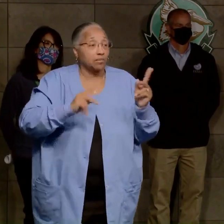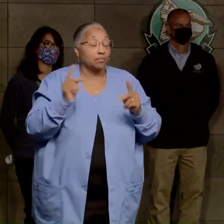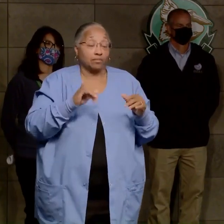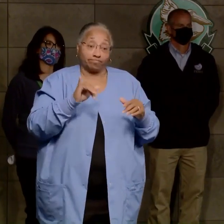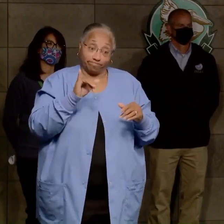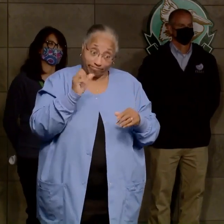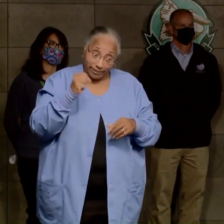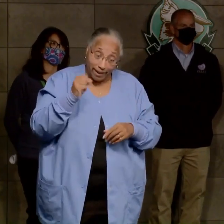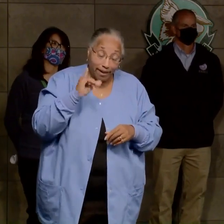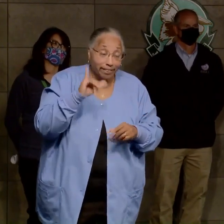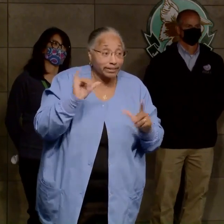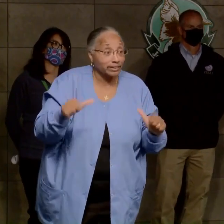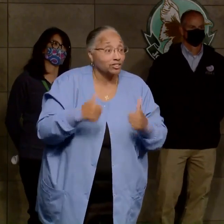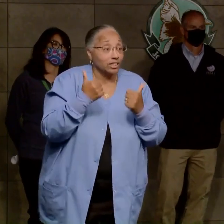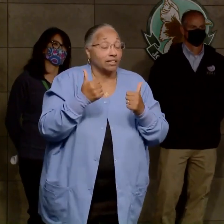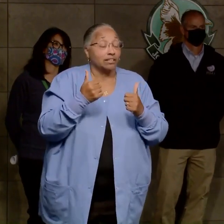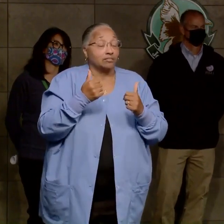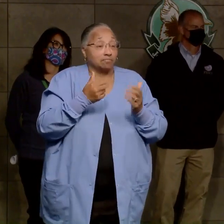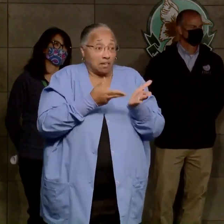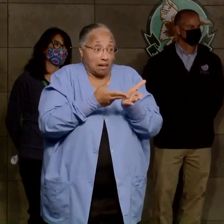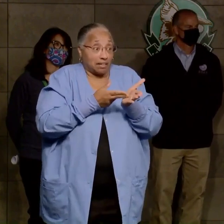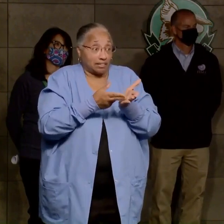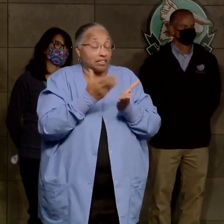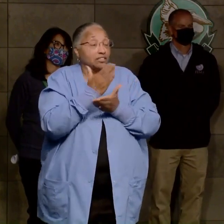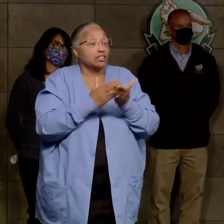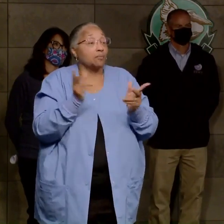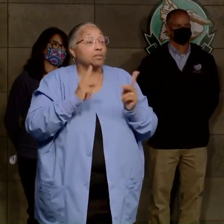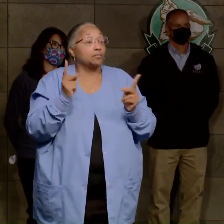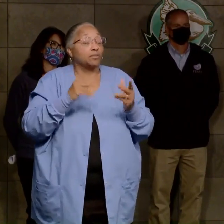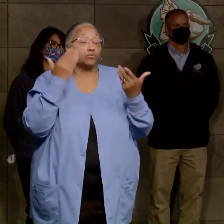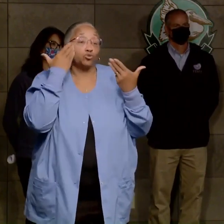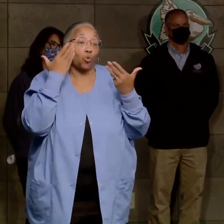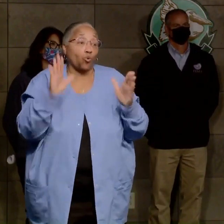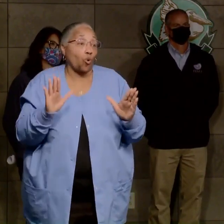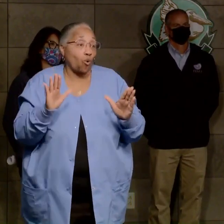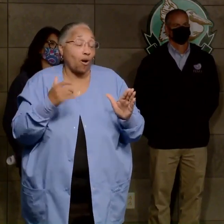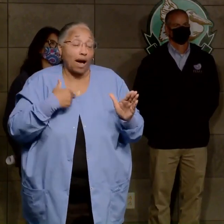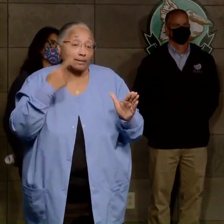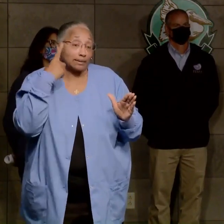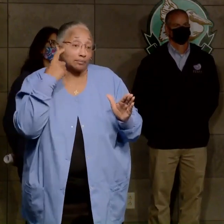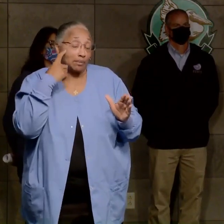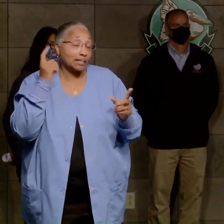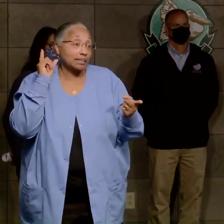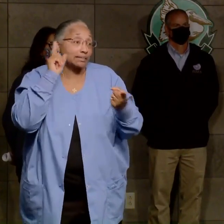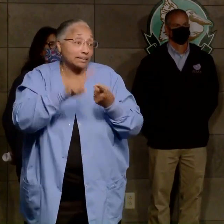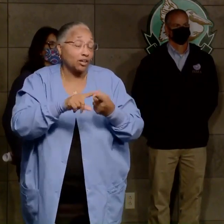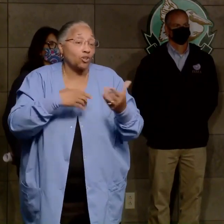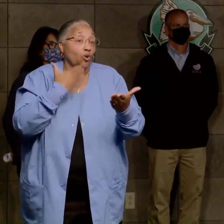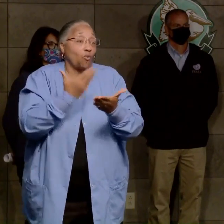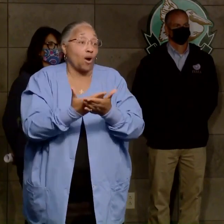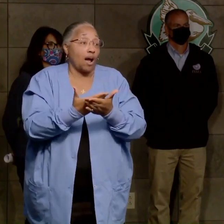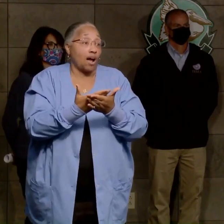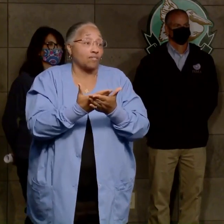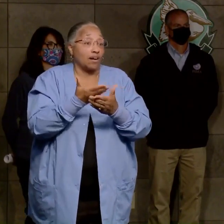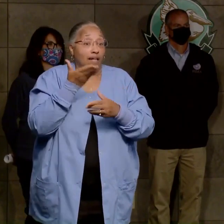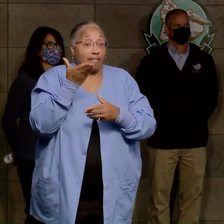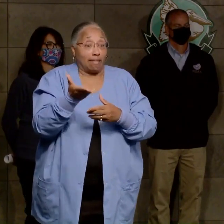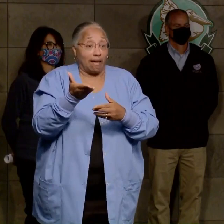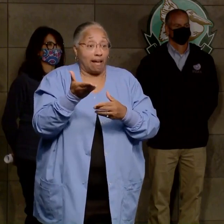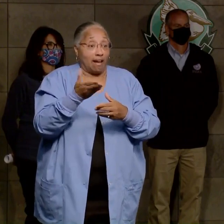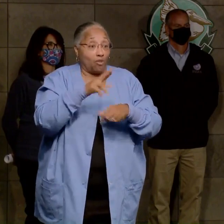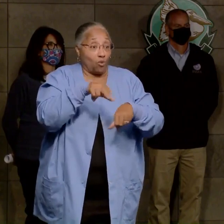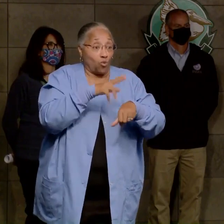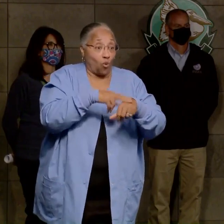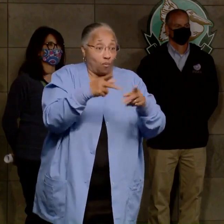challenge. And, quite frankly, there will be some people who won't know, I suspect, until they pull up and there will be a sign at their normal